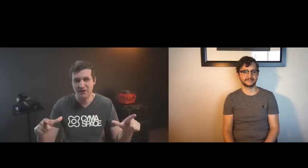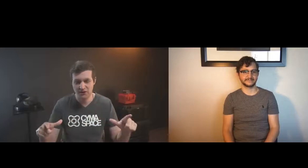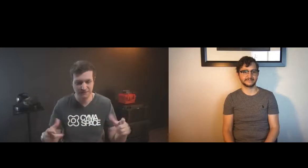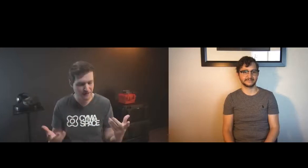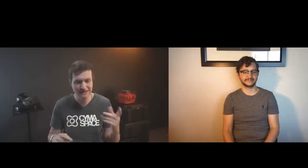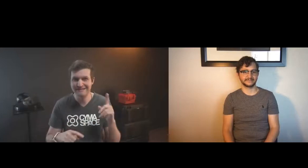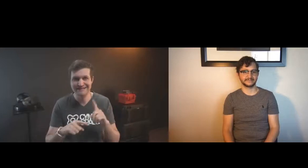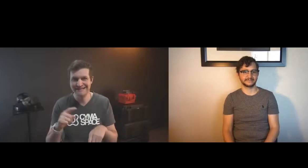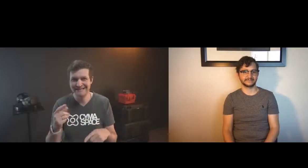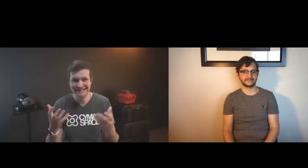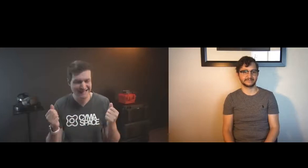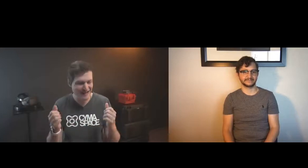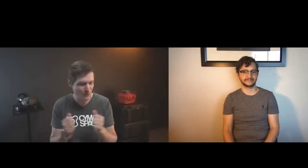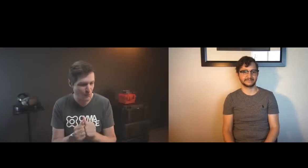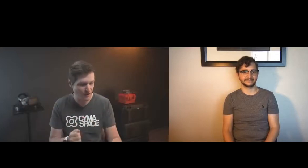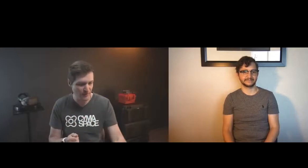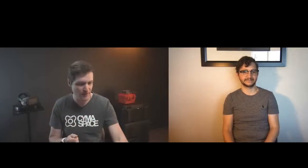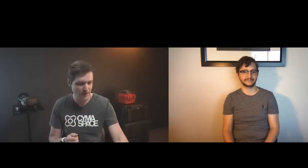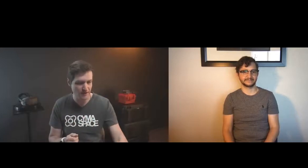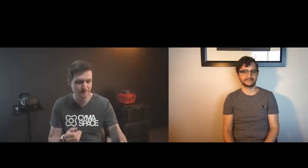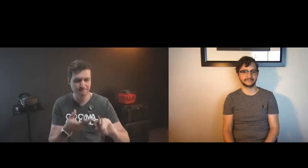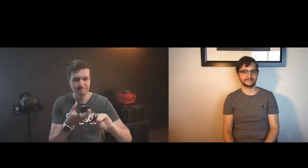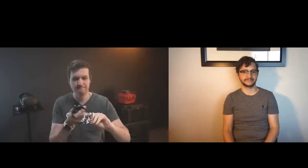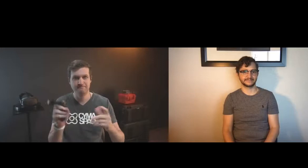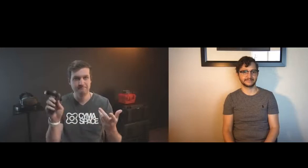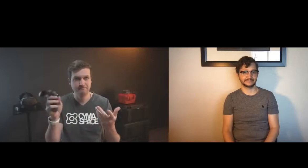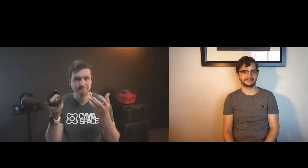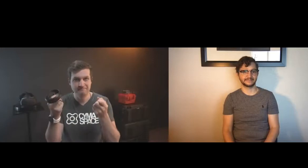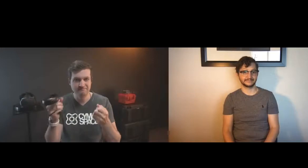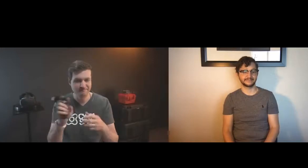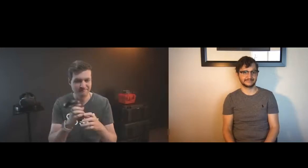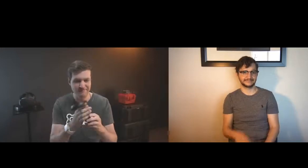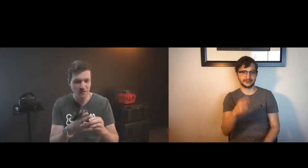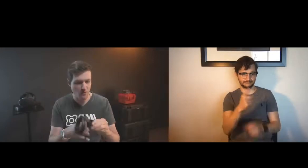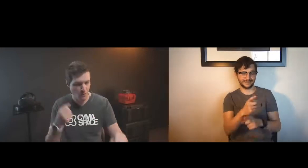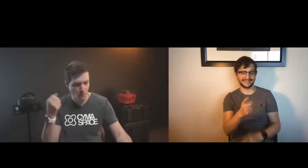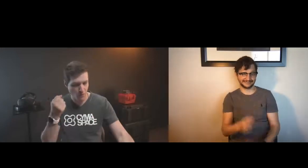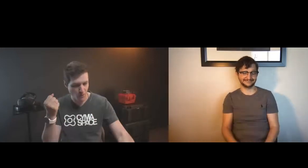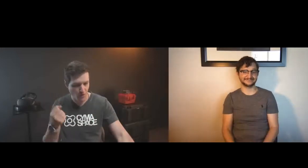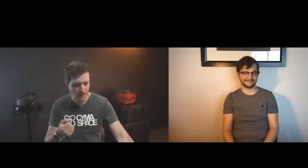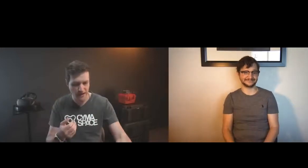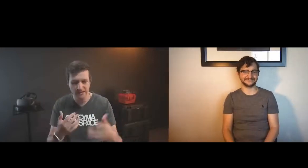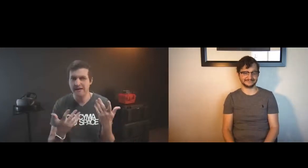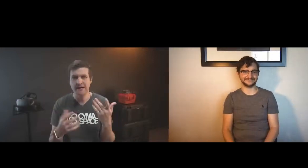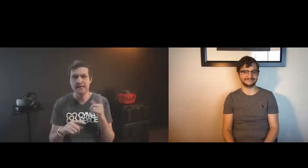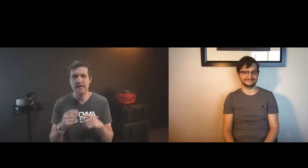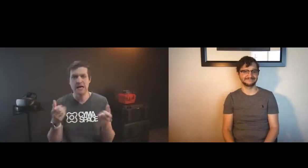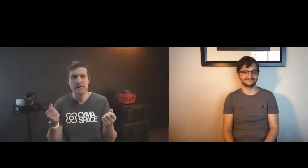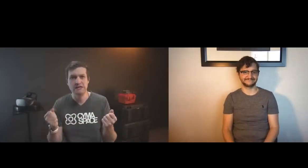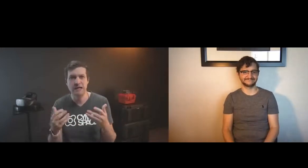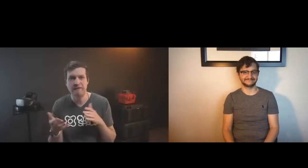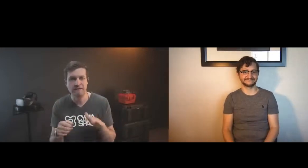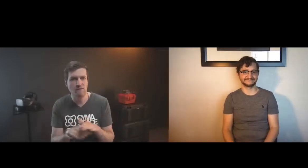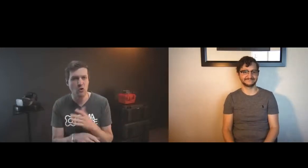and i prefer to communicate through sign language but you can't really sign while holding some of